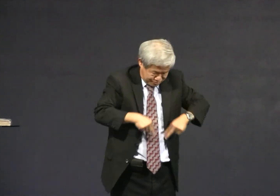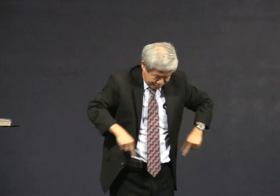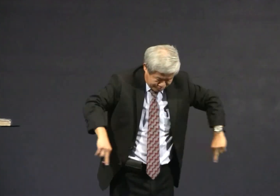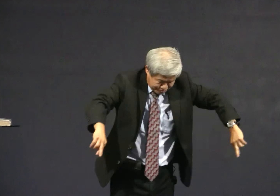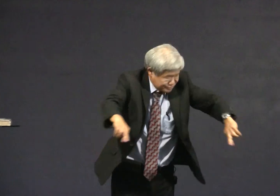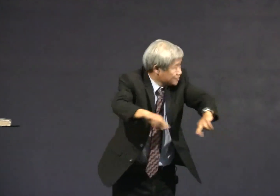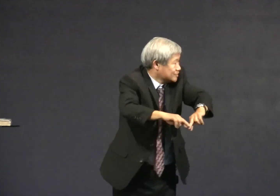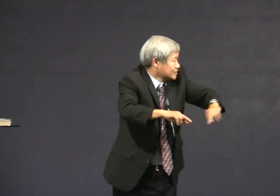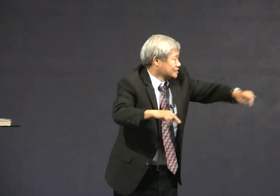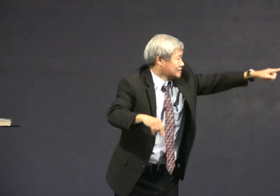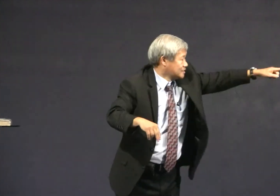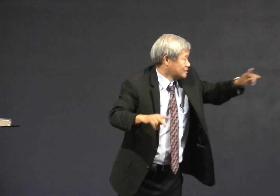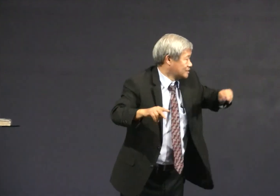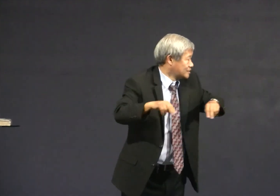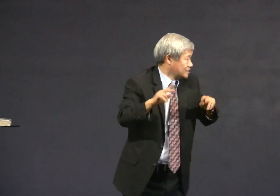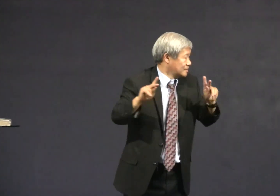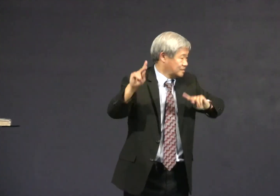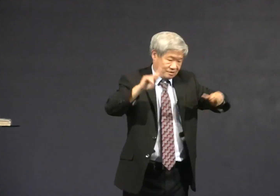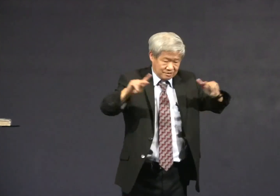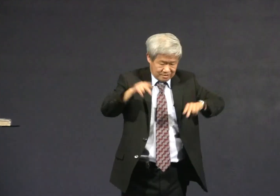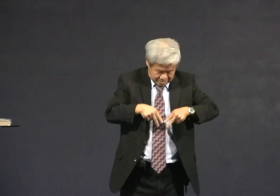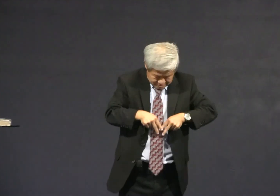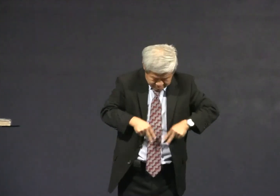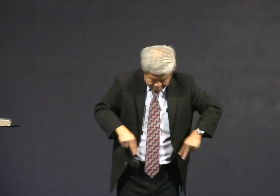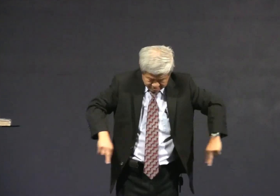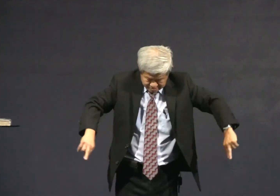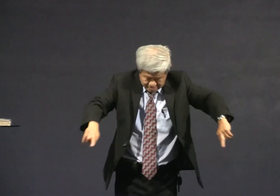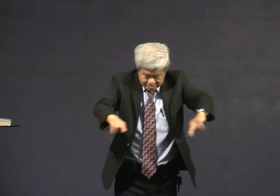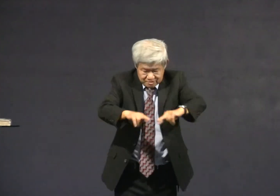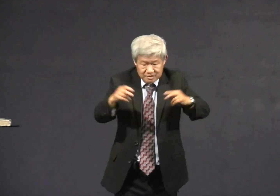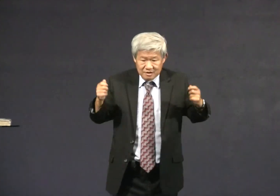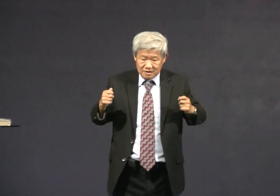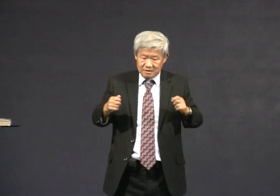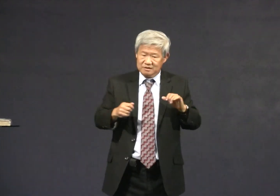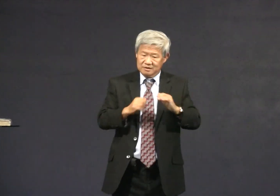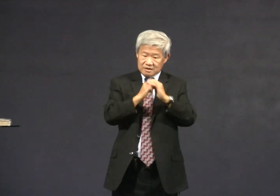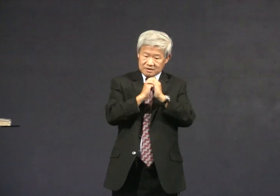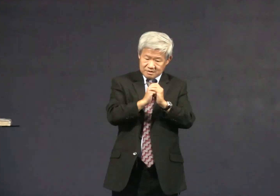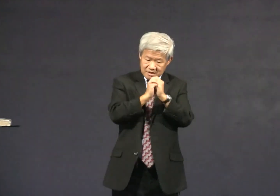bonpires the figures were made of wood and people would sing around